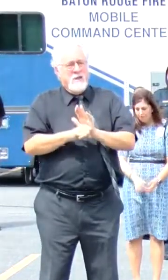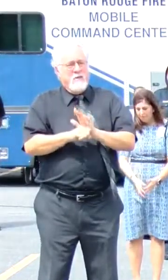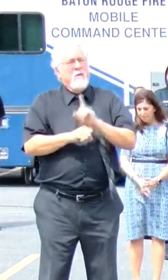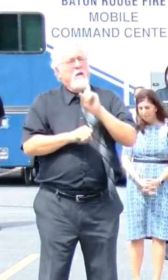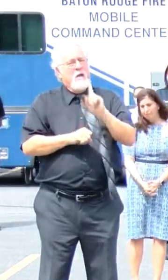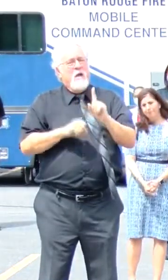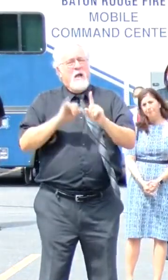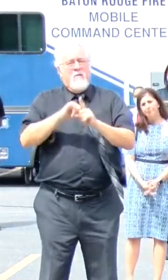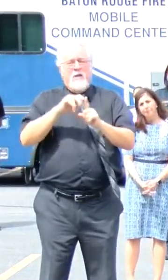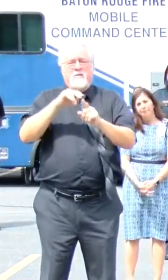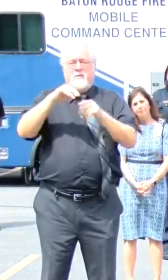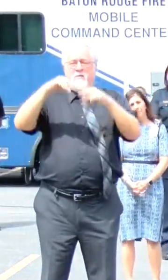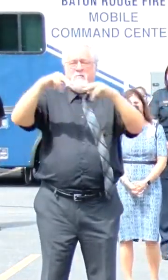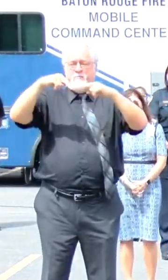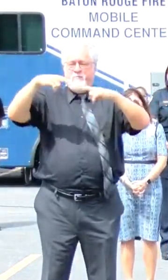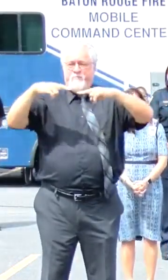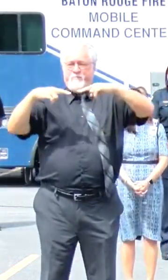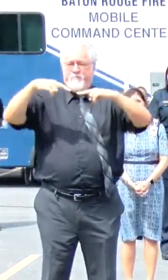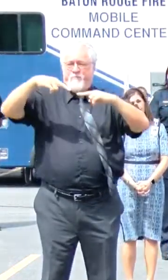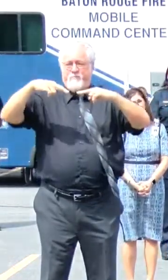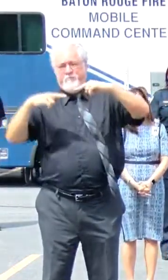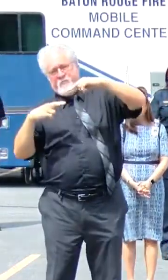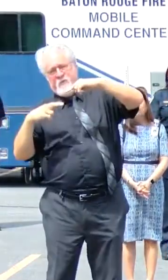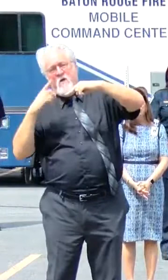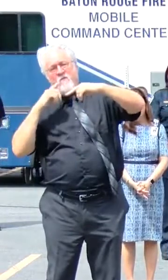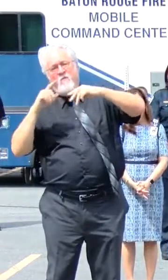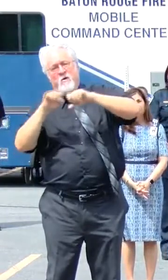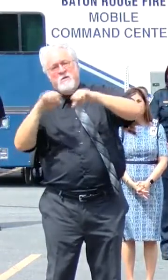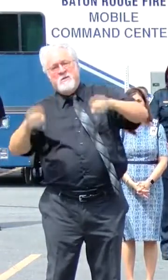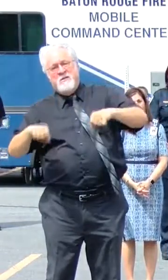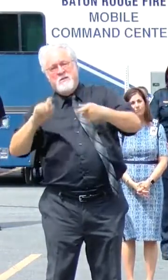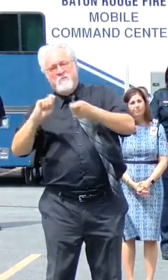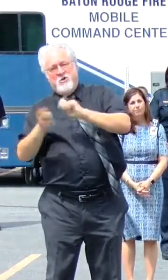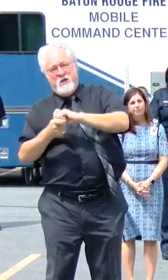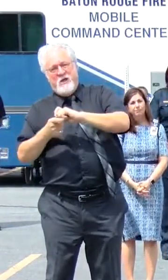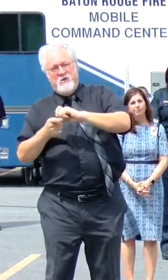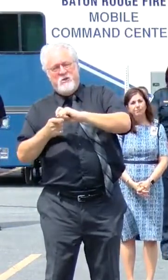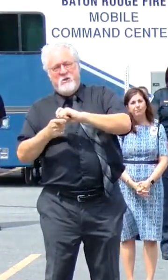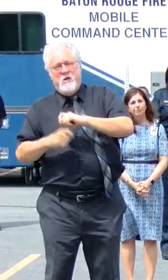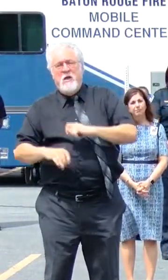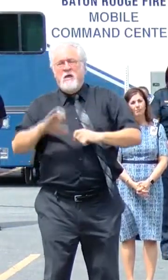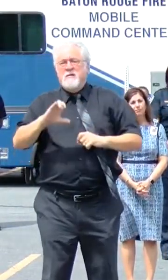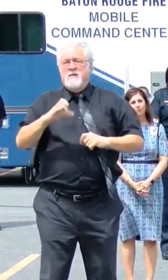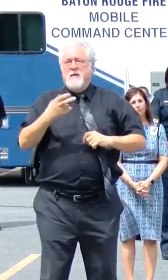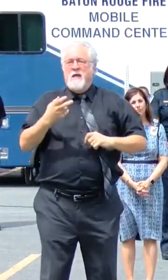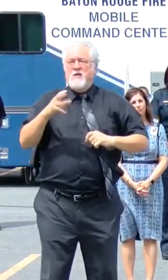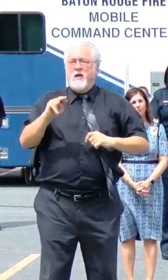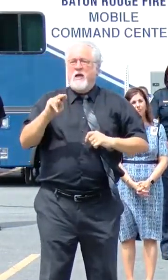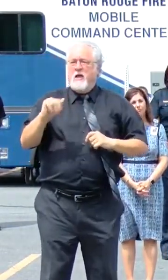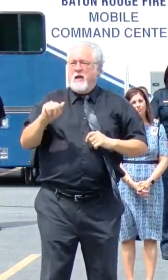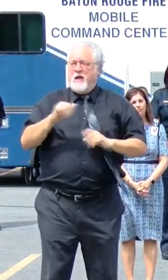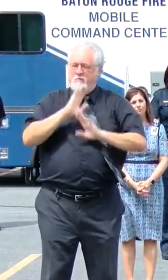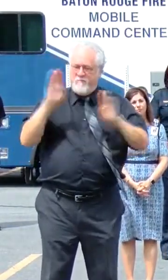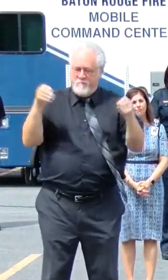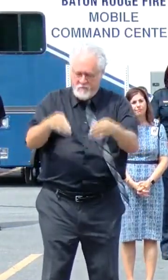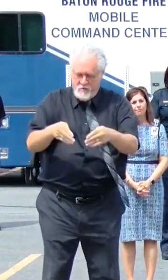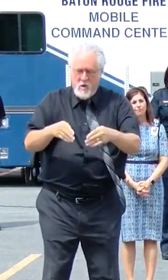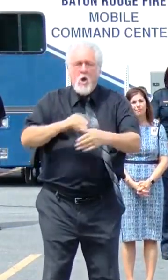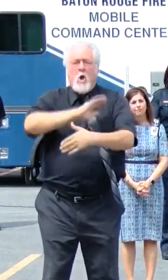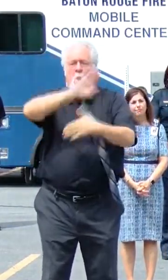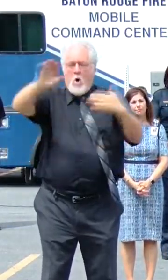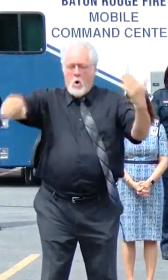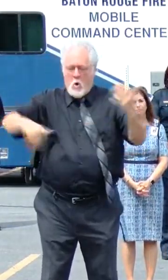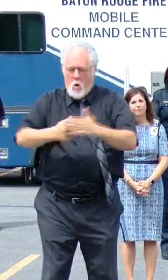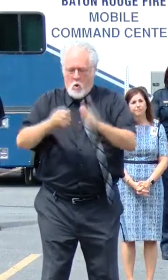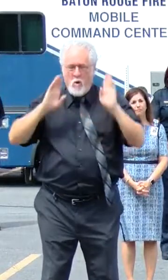as the tipping point for the systemic change. The CHNA focuses on a holistic approach